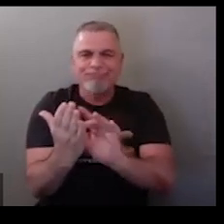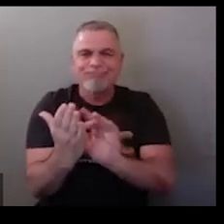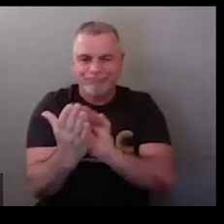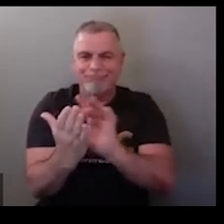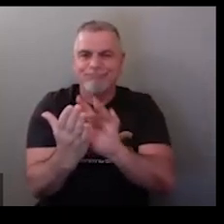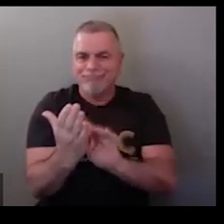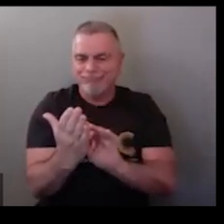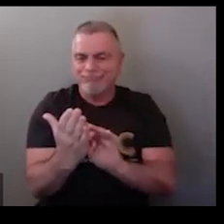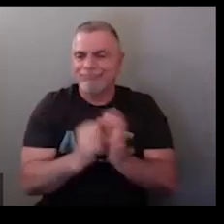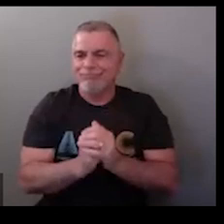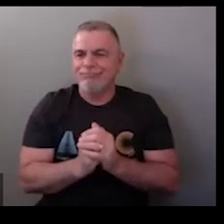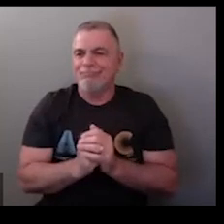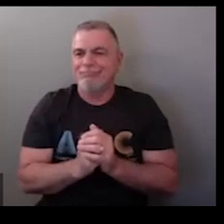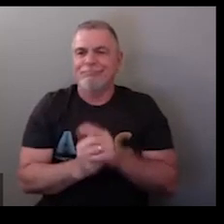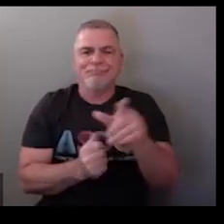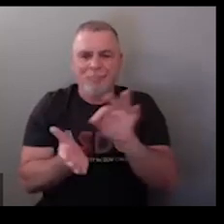calculator